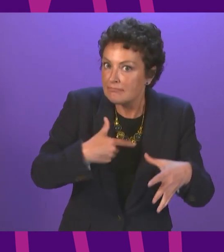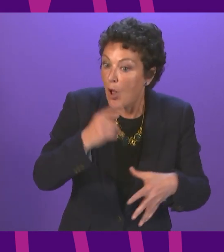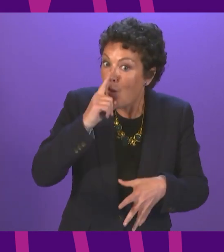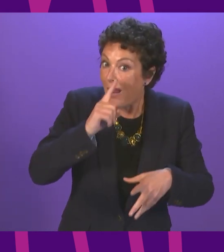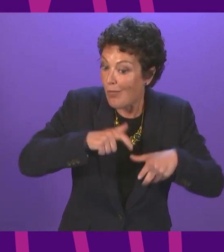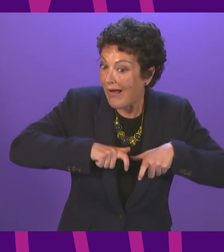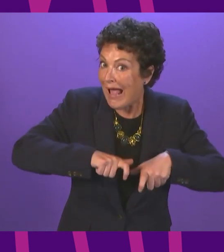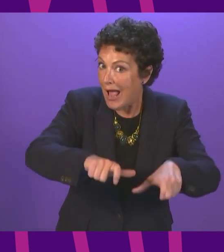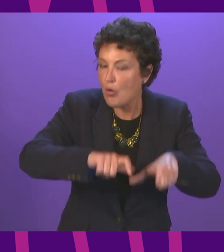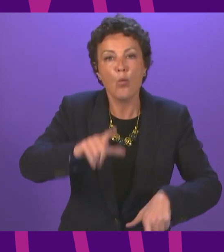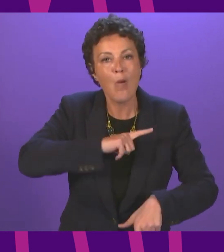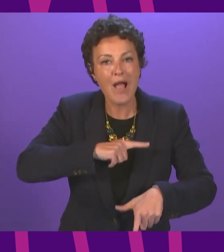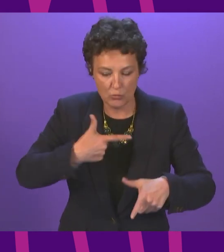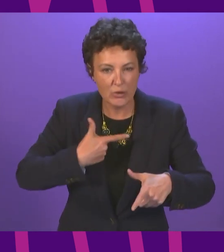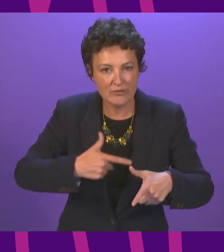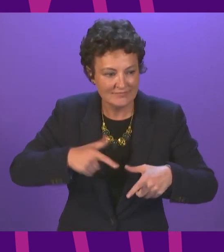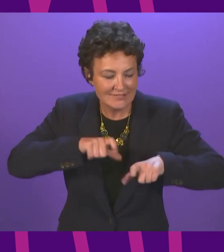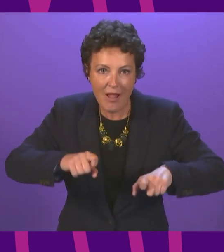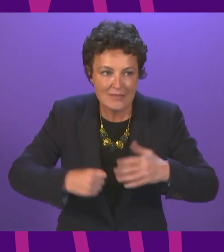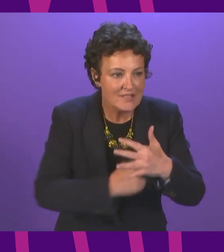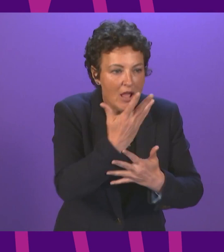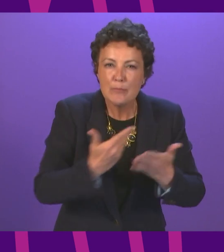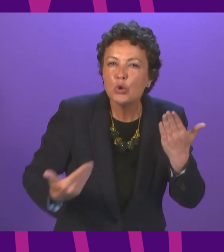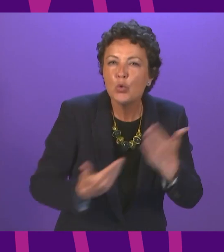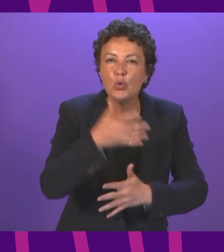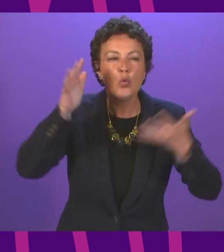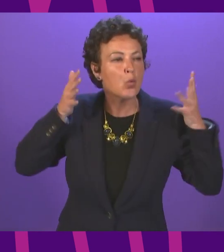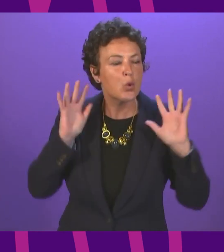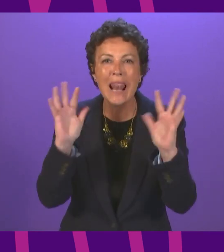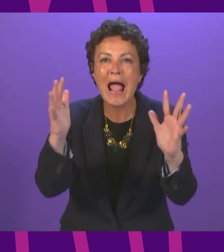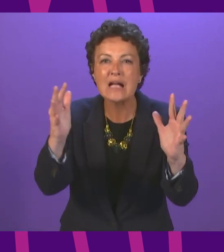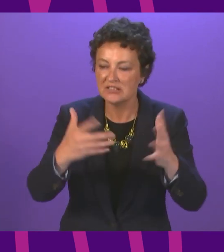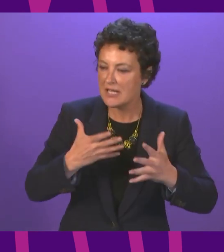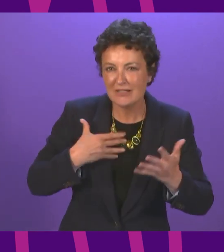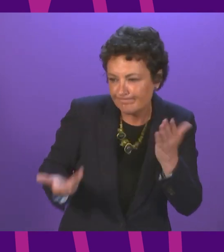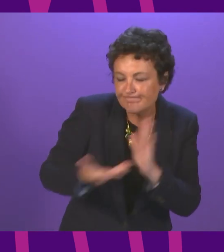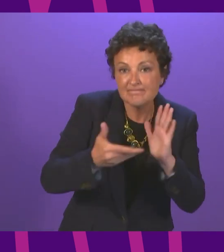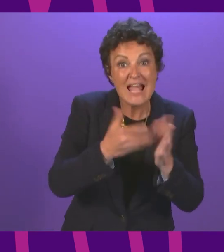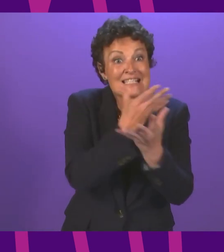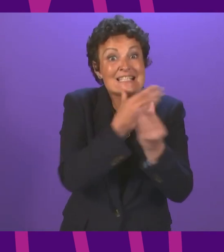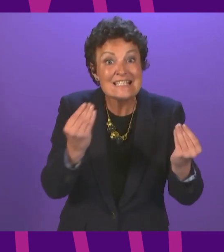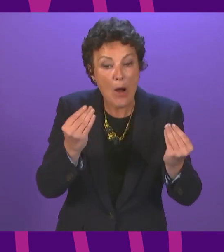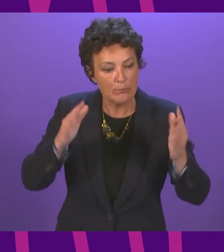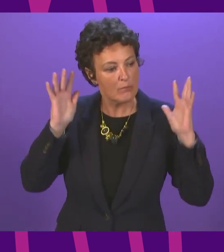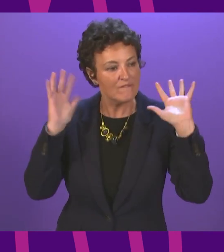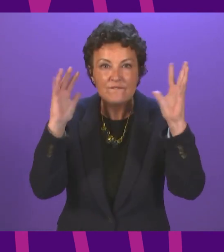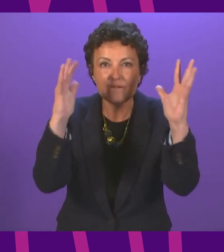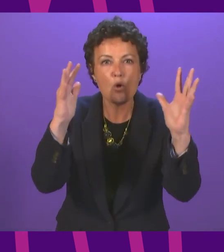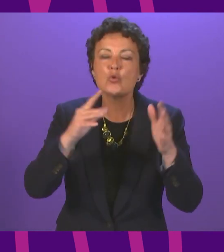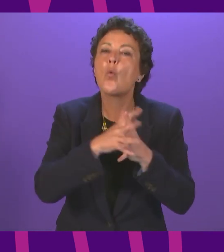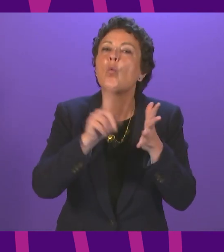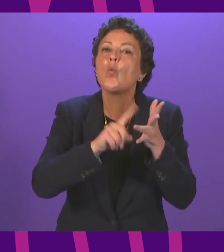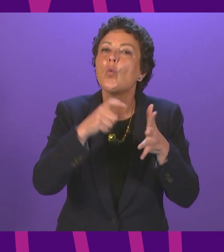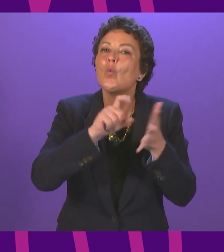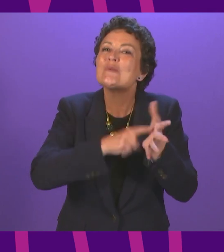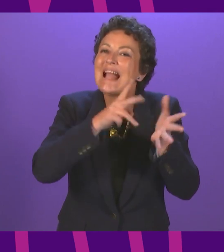expand forest cover and create new native woodland, population numbers for which some woodland bird species do continue to be a concern. We have been